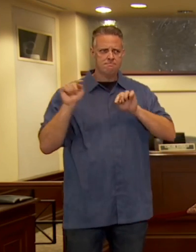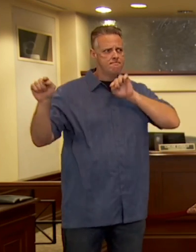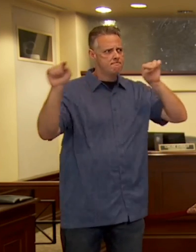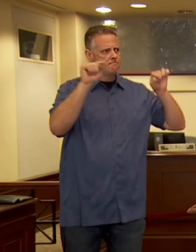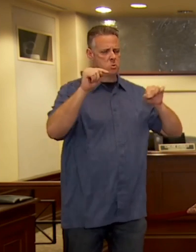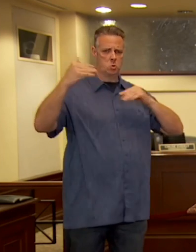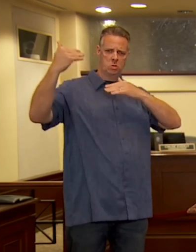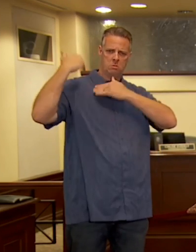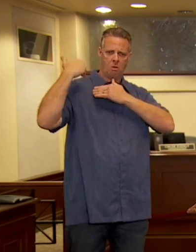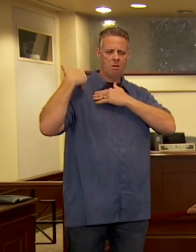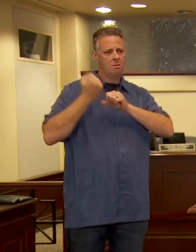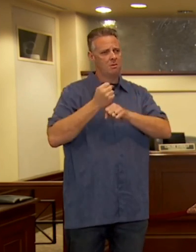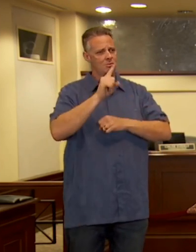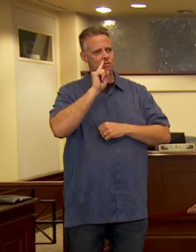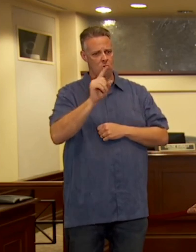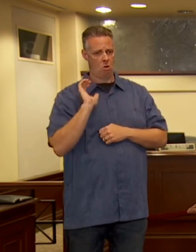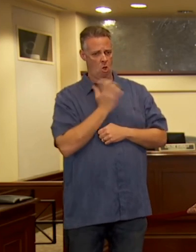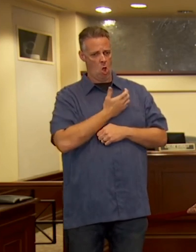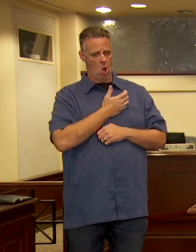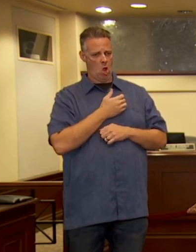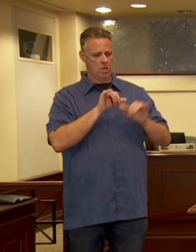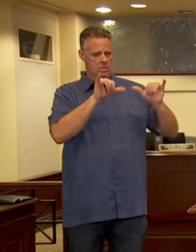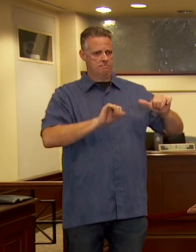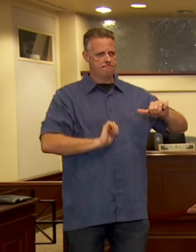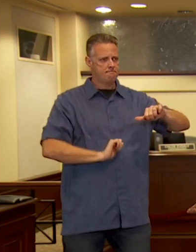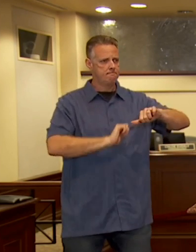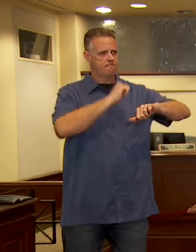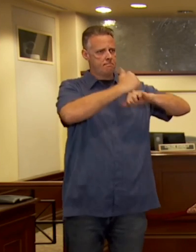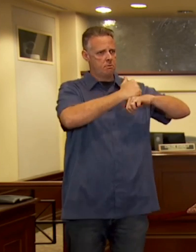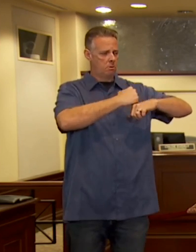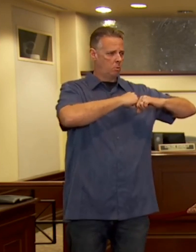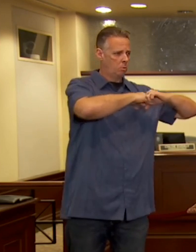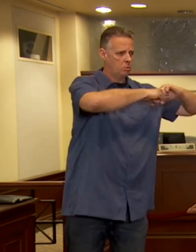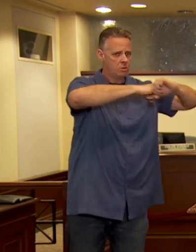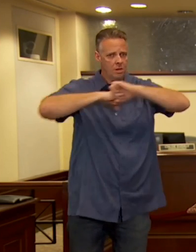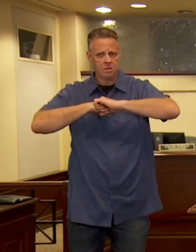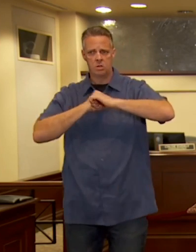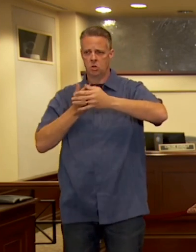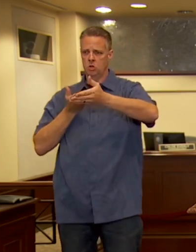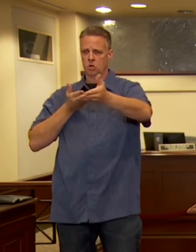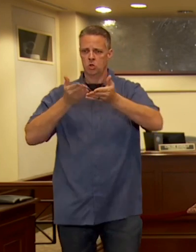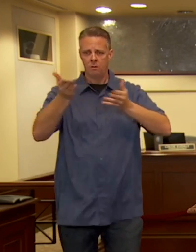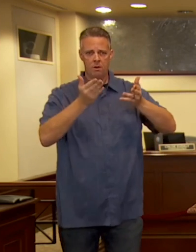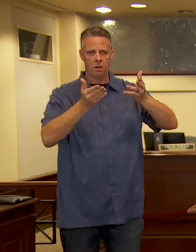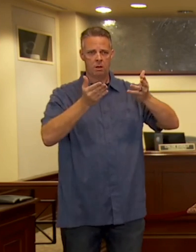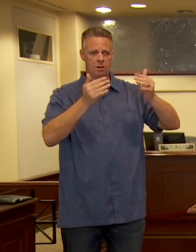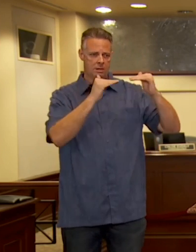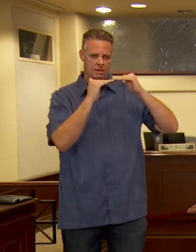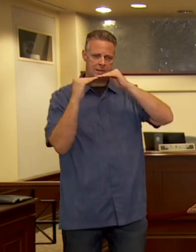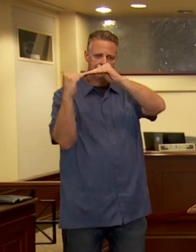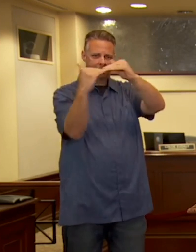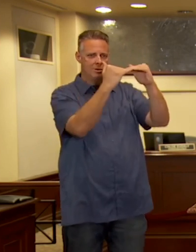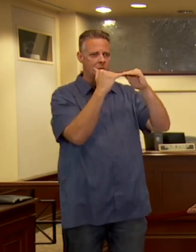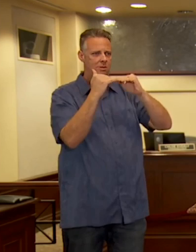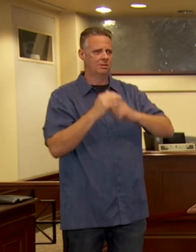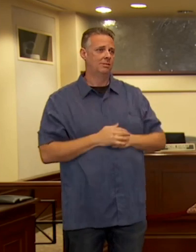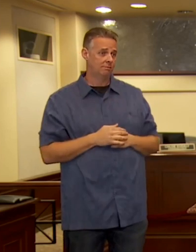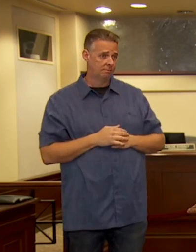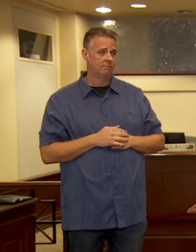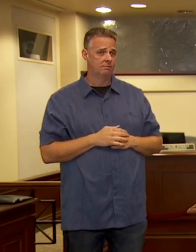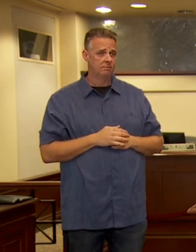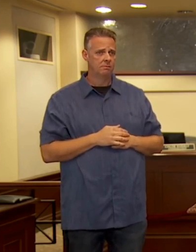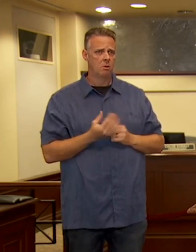that the systems that we have in place to protect and serve do so equitably. Let's engage